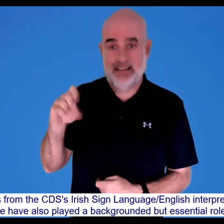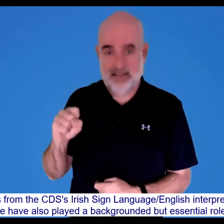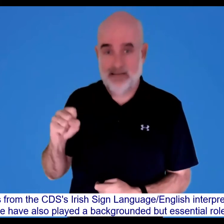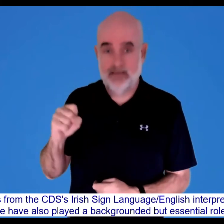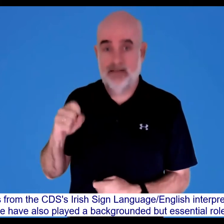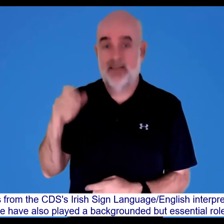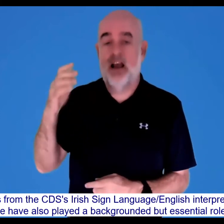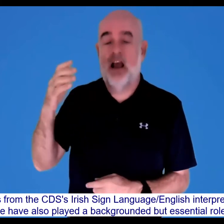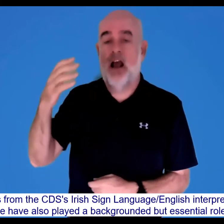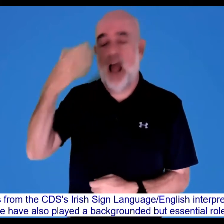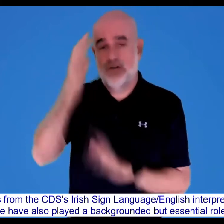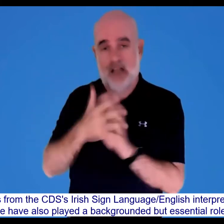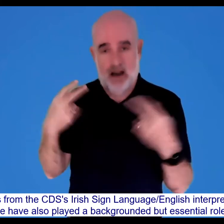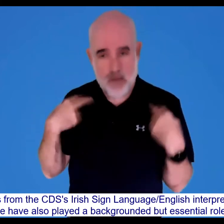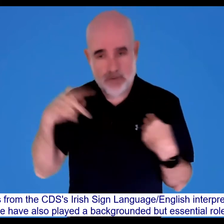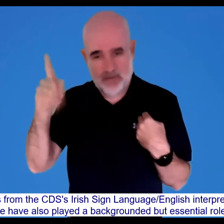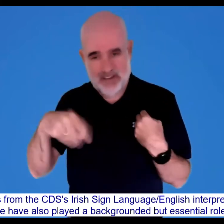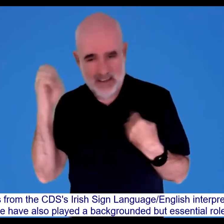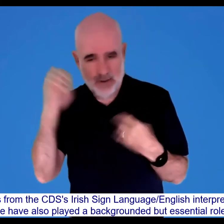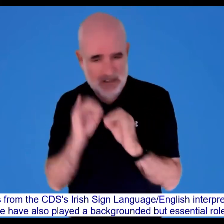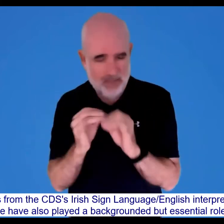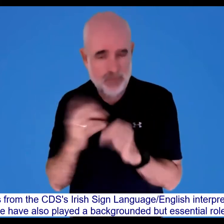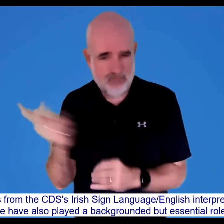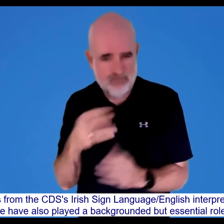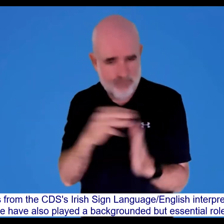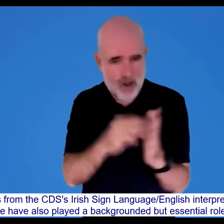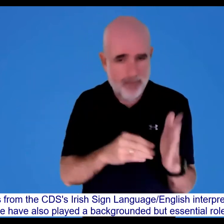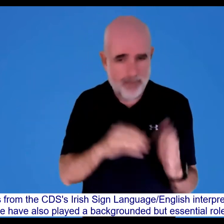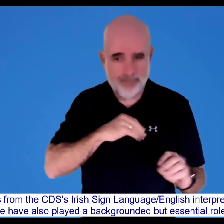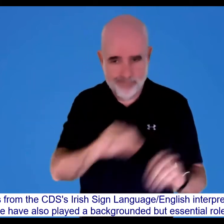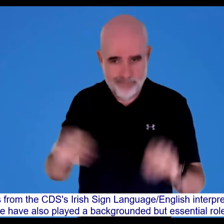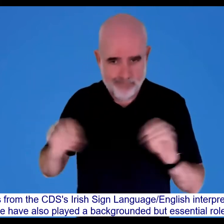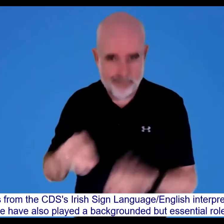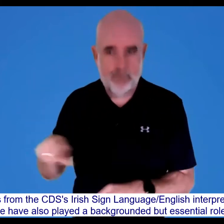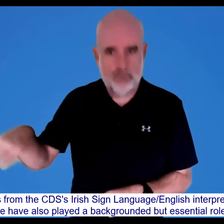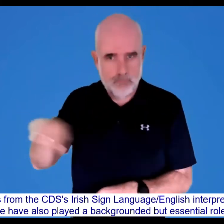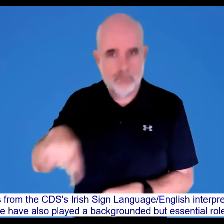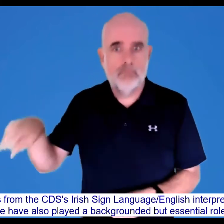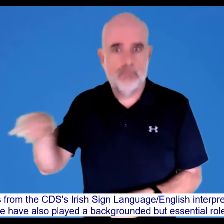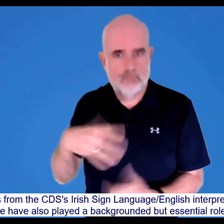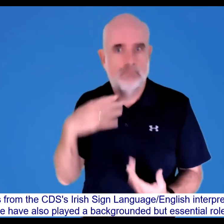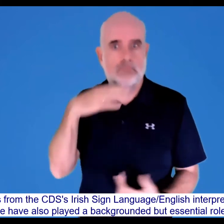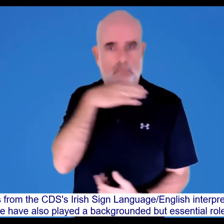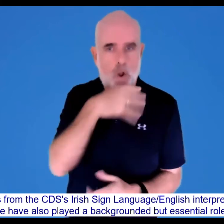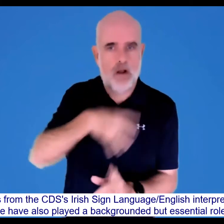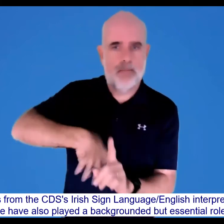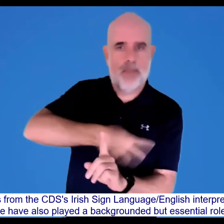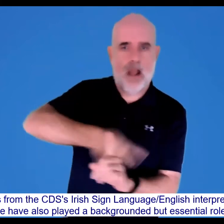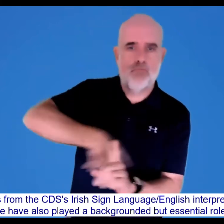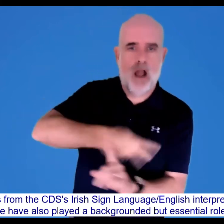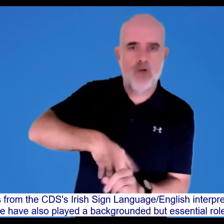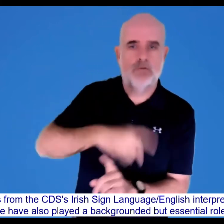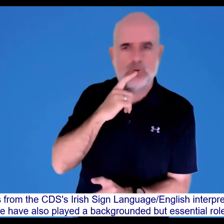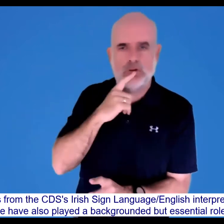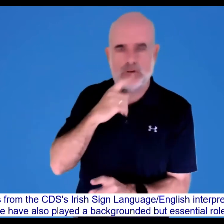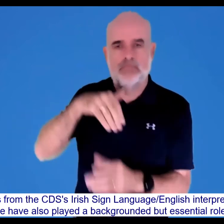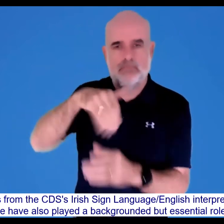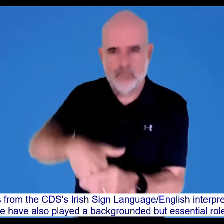Graduates from CDS's Irish Sign Language to English Interpreting Programme have also played a background but